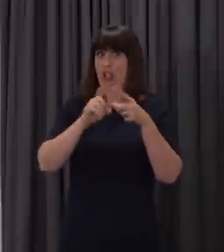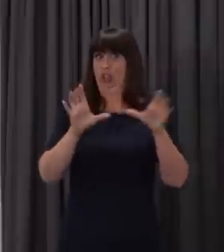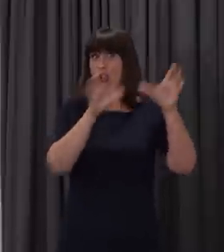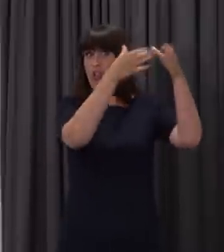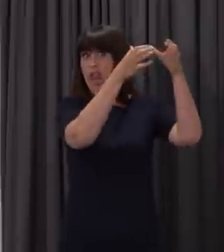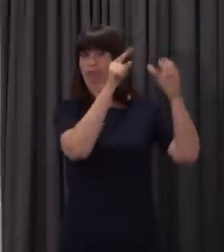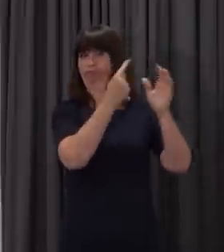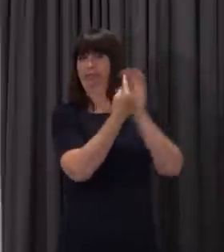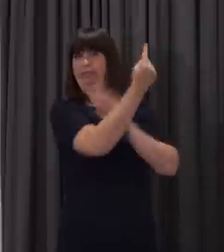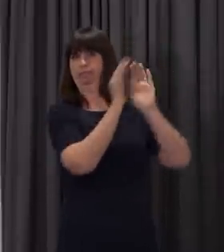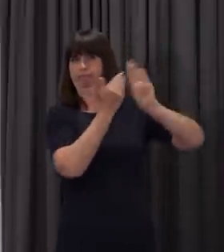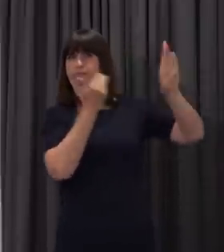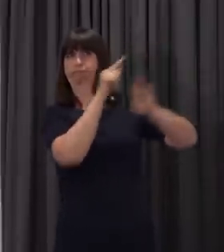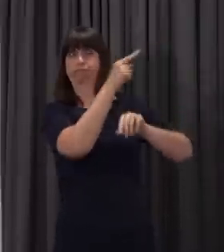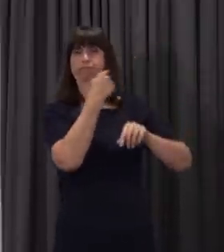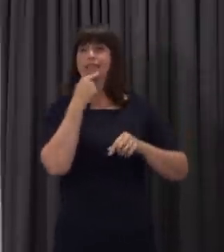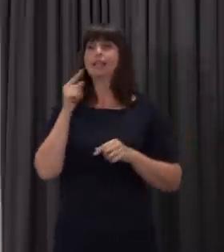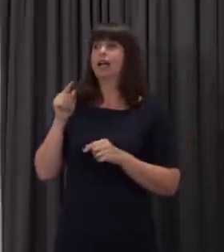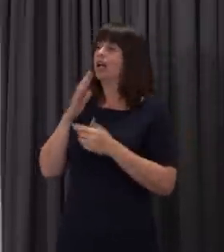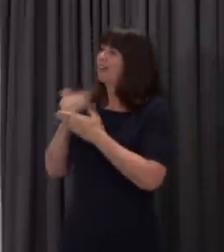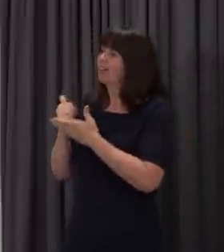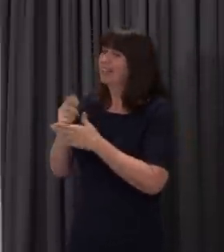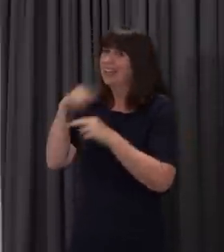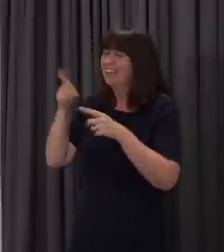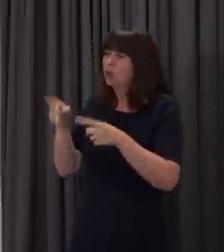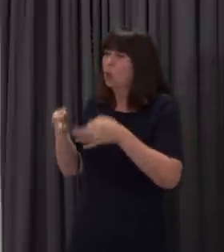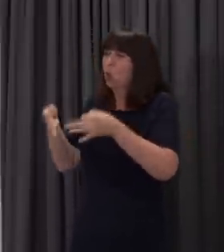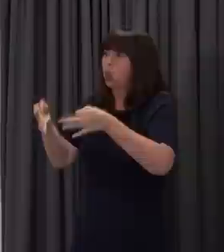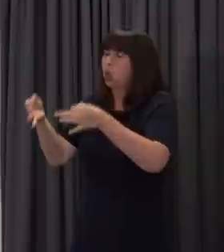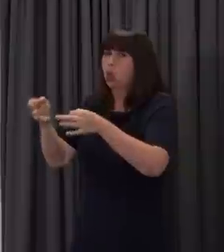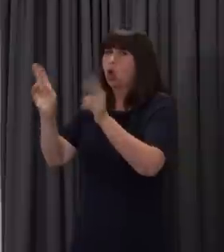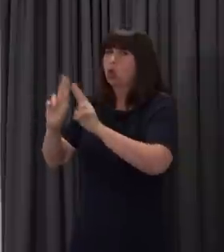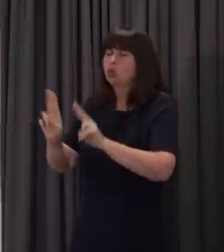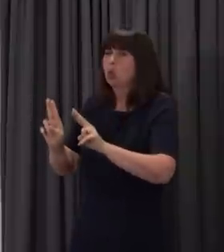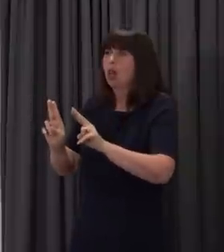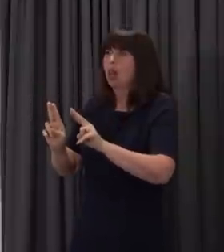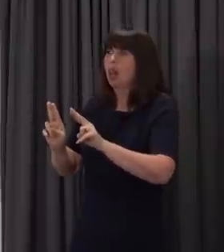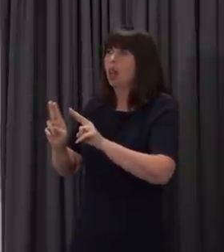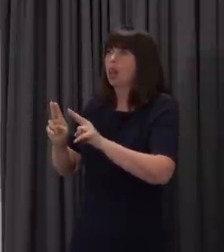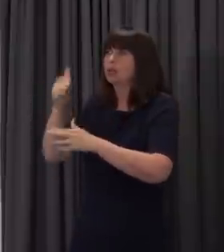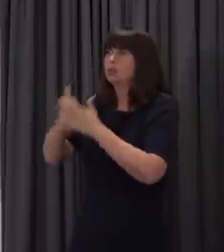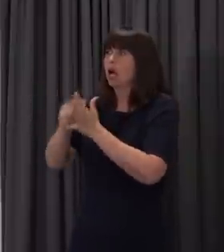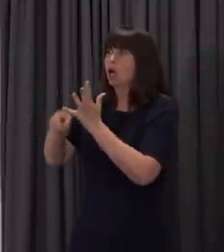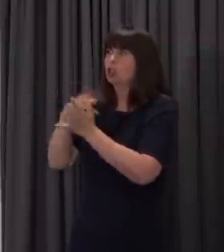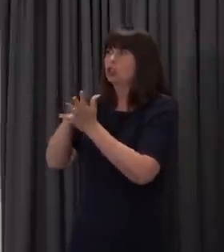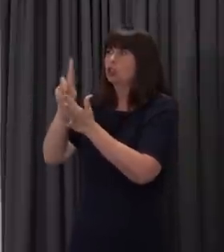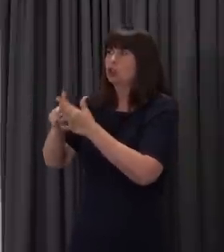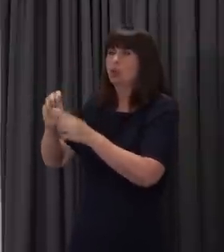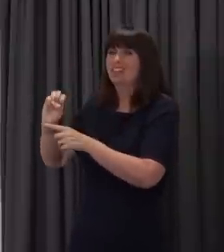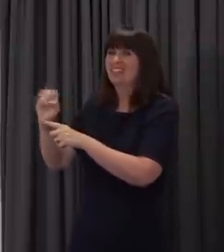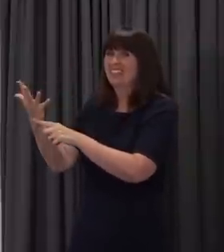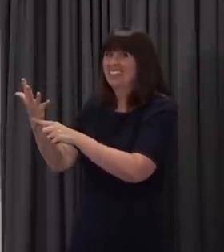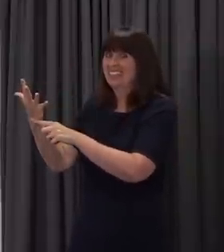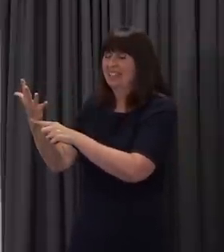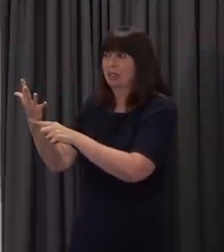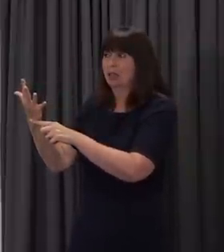the advice to England was that if they delayed more children going back to school to June the 15th, instead of the June the 1st start